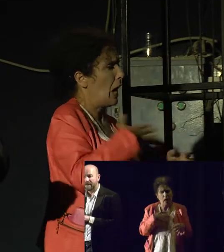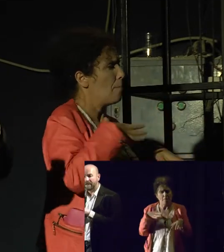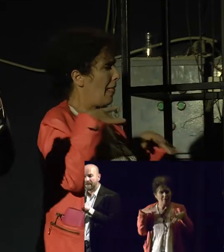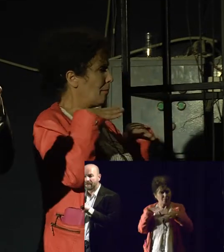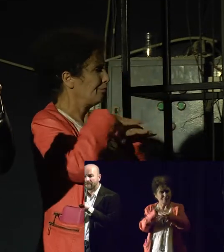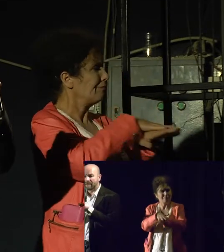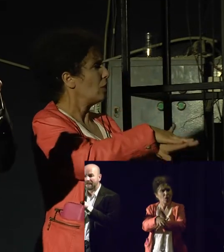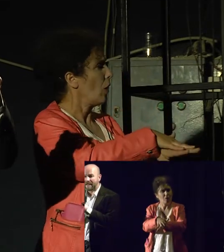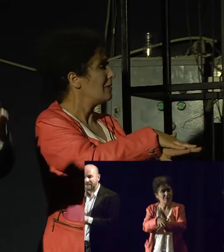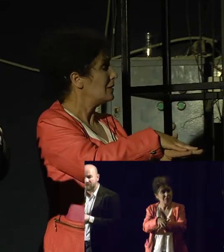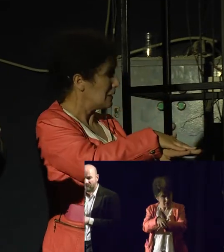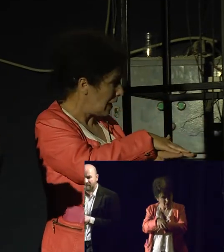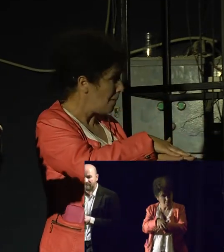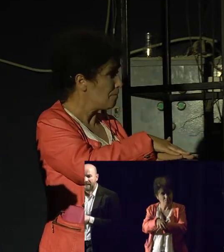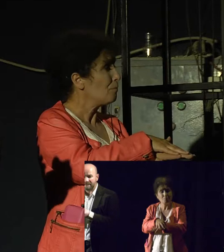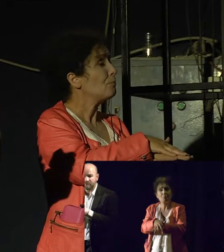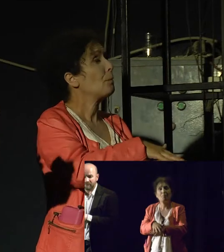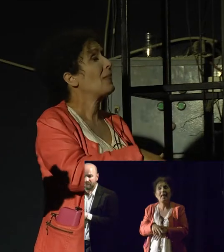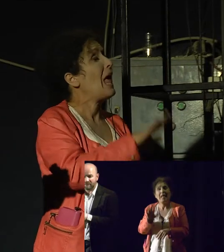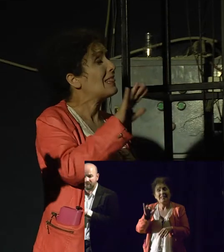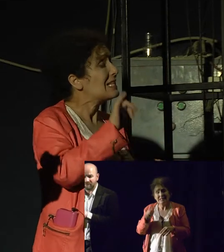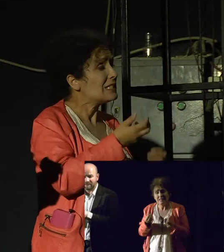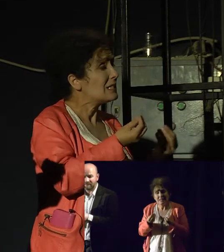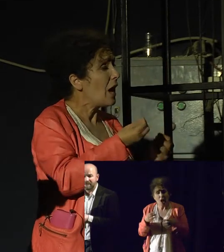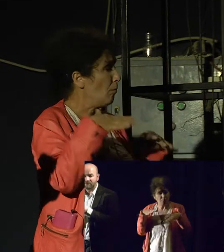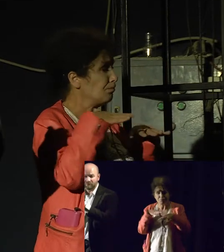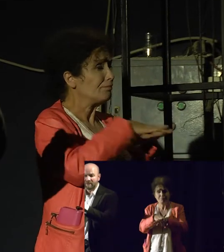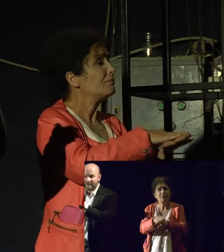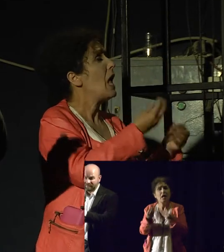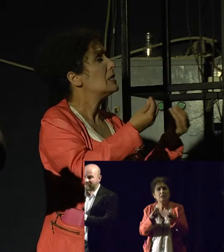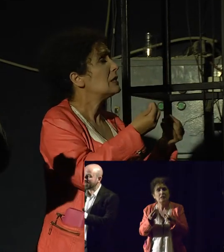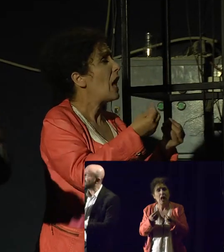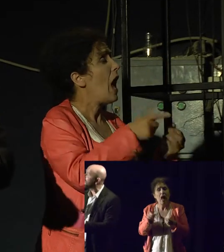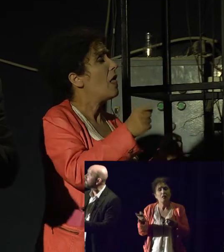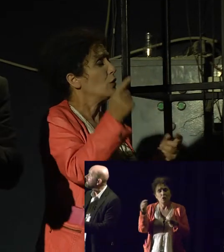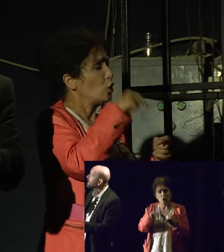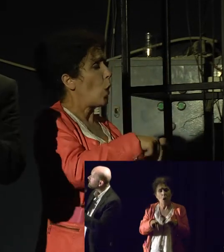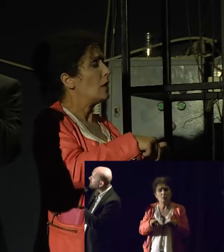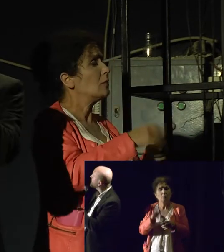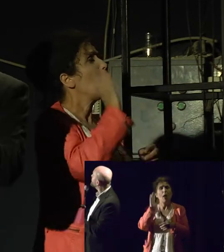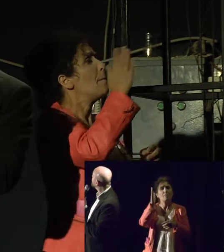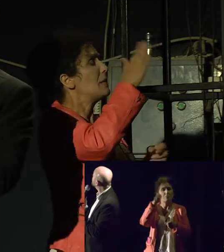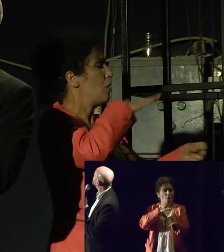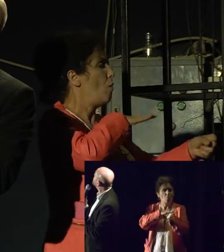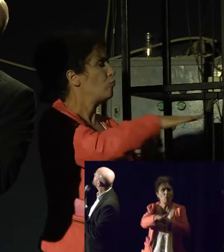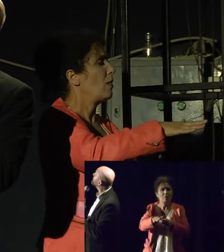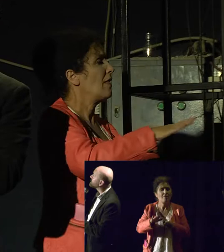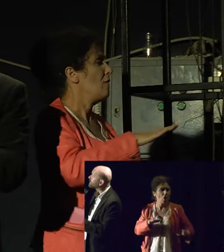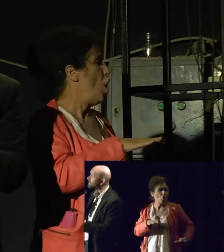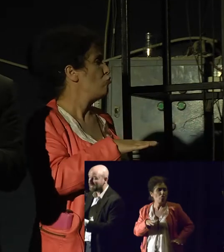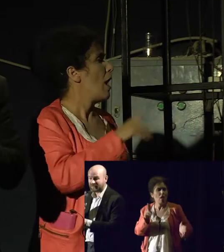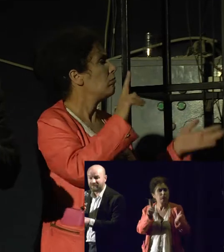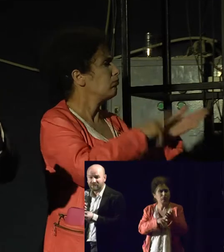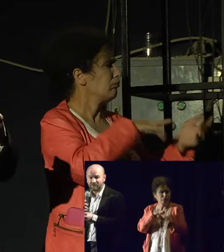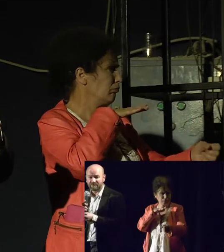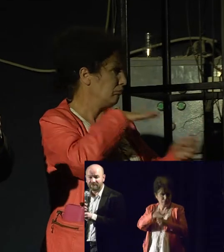an anti-choice, anti-women's rights perspective to a very high level. And so that's why you have these four lovely